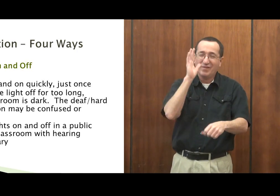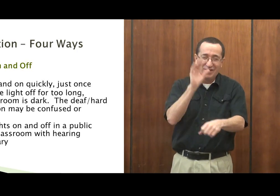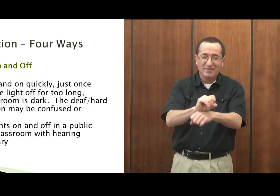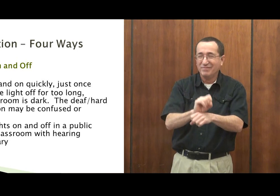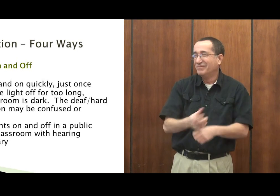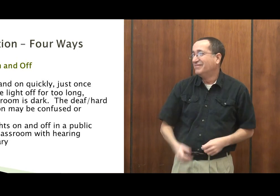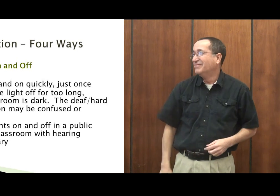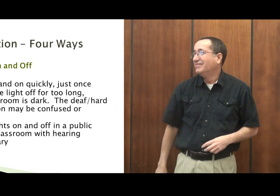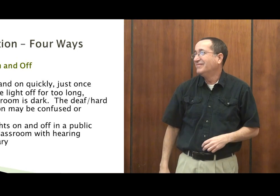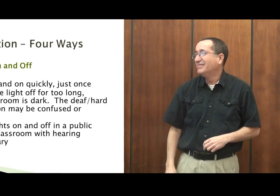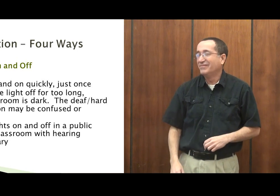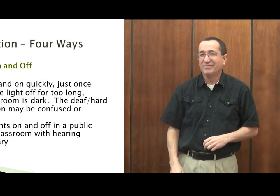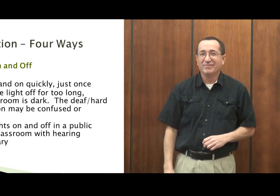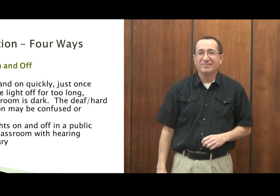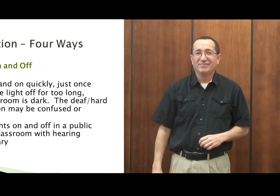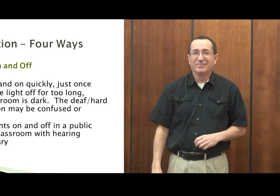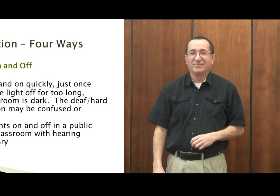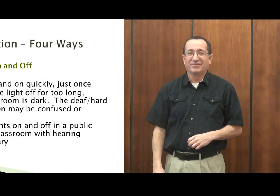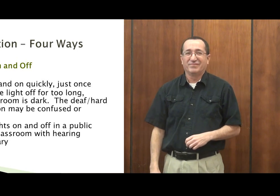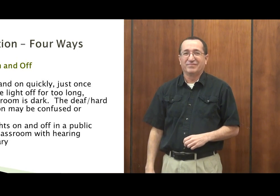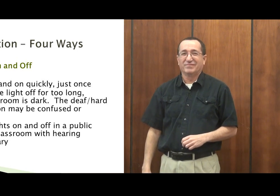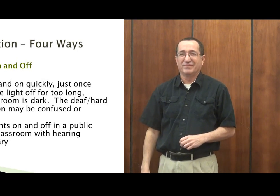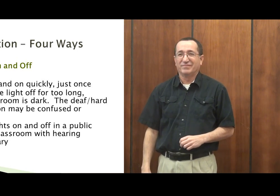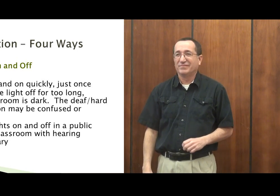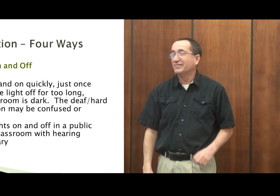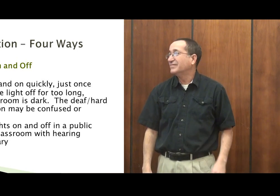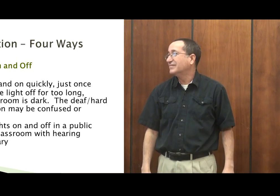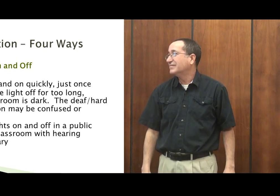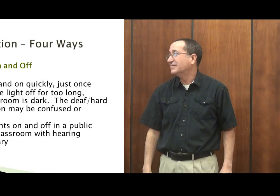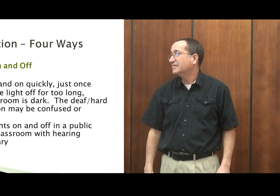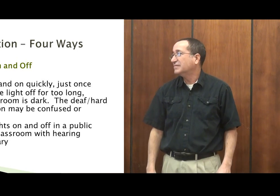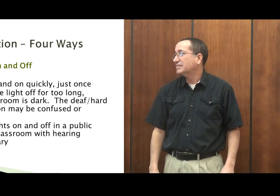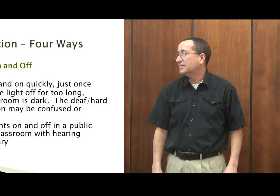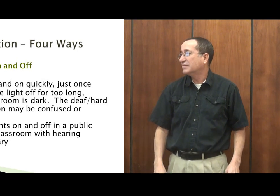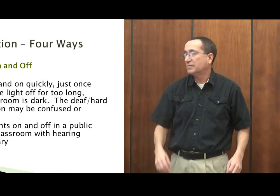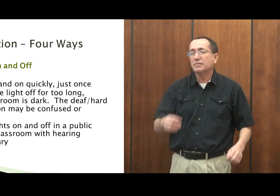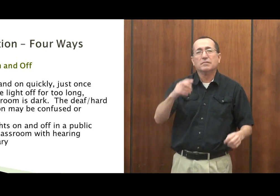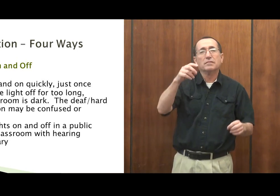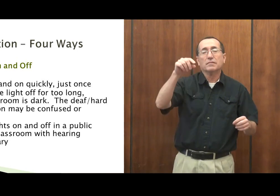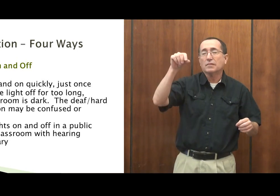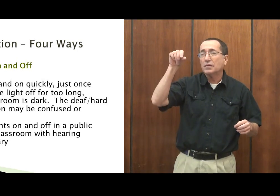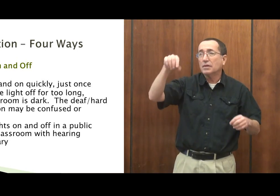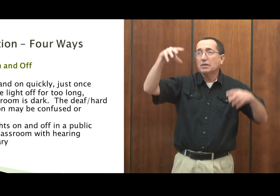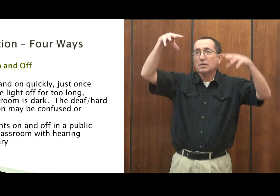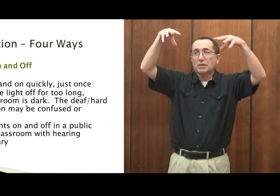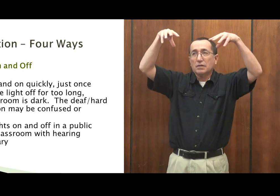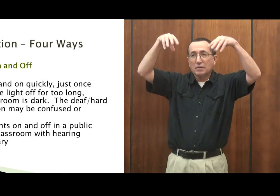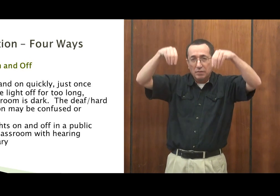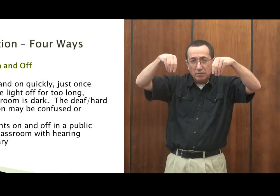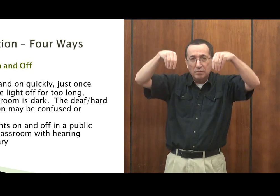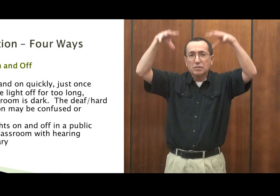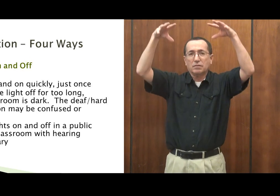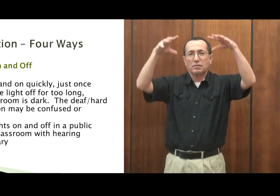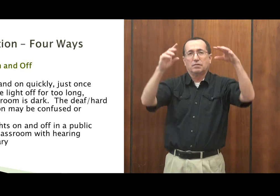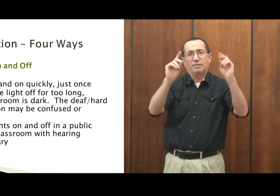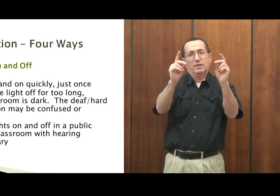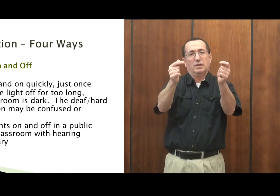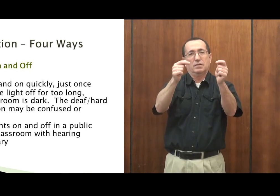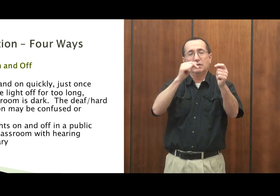It works every time for a deaf person flipping the lights. Now, when you do flash lights, it's on